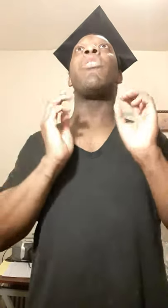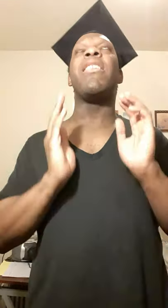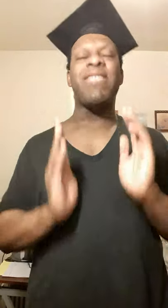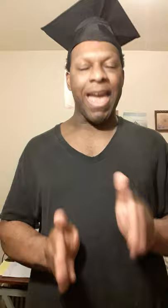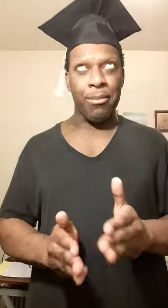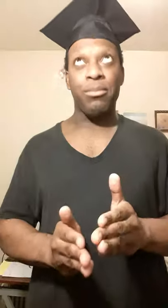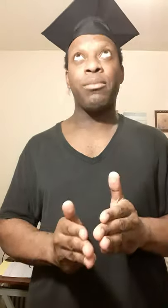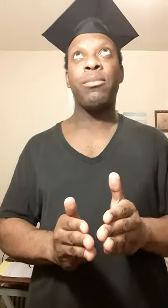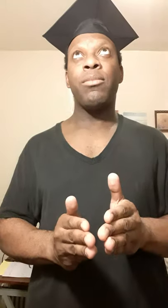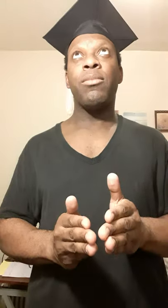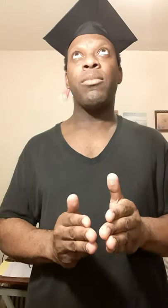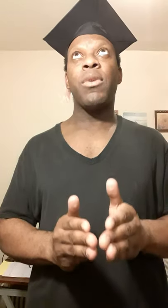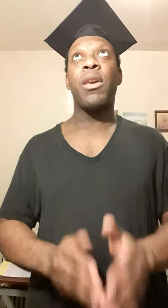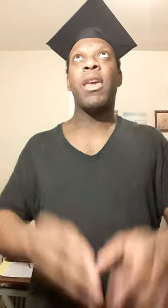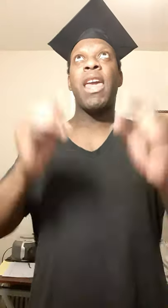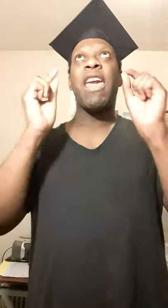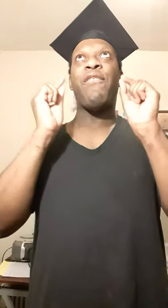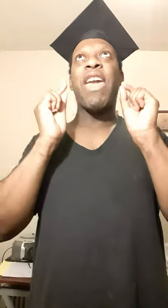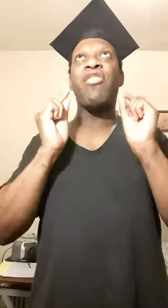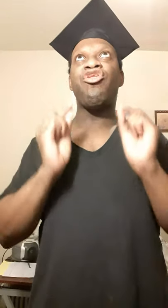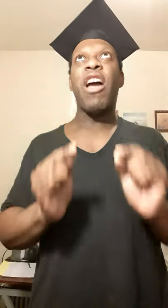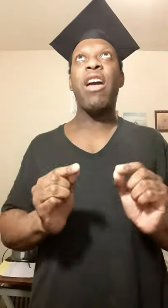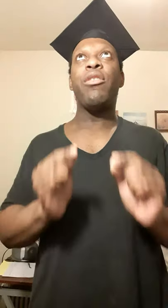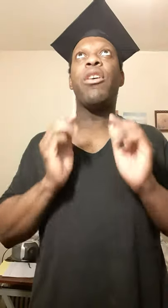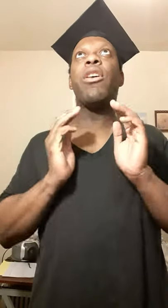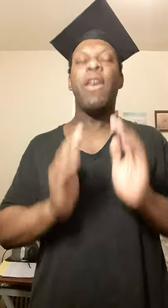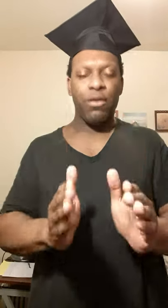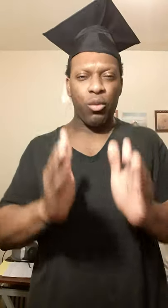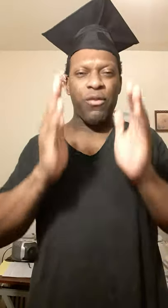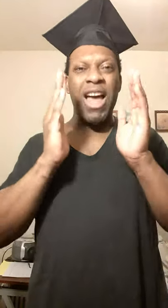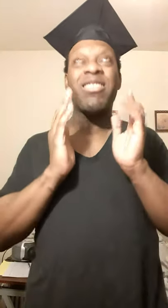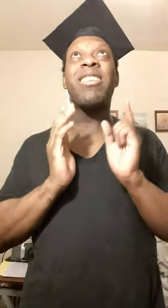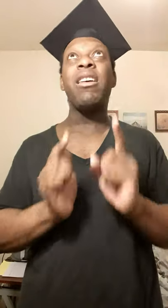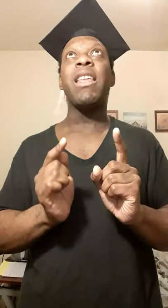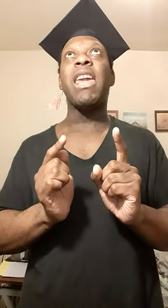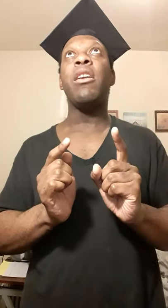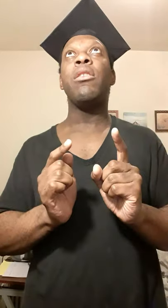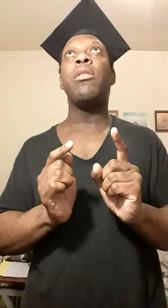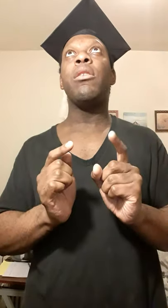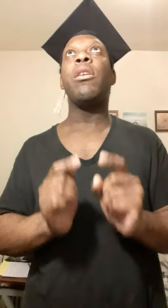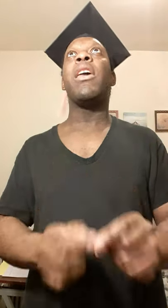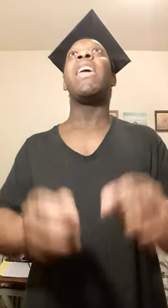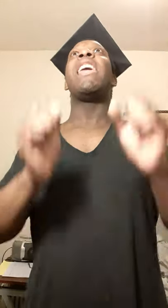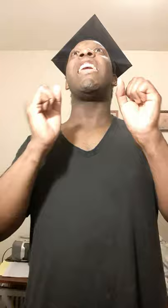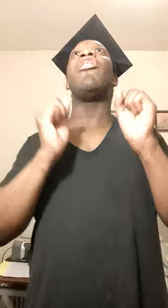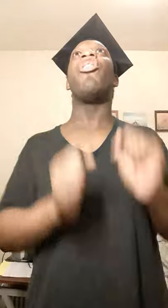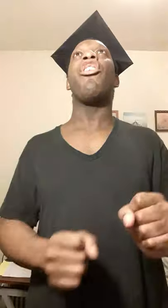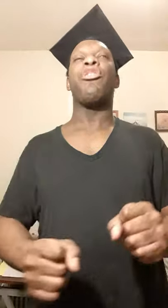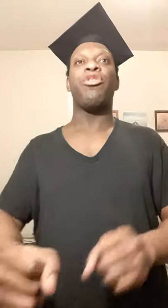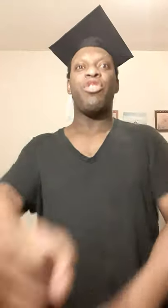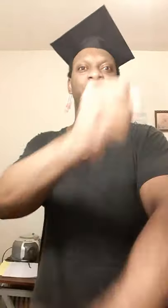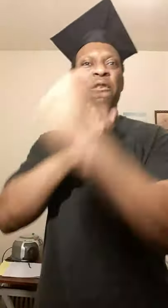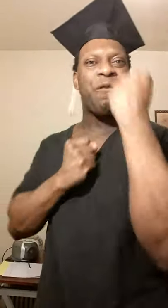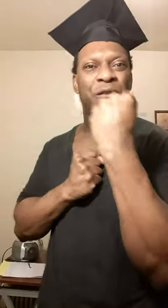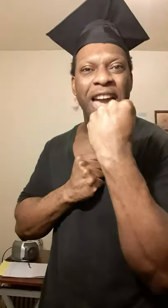condemn. If a child lives with hostility, he learns to fight.